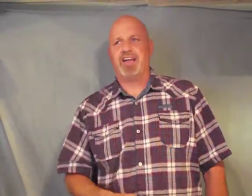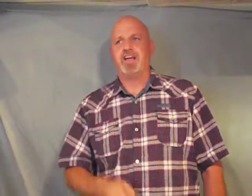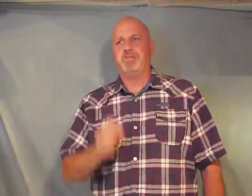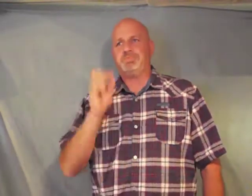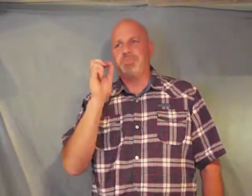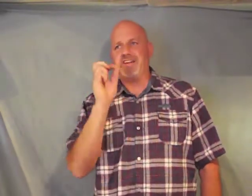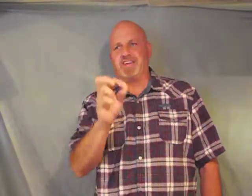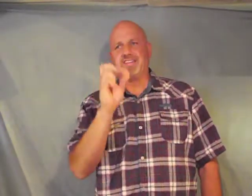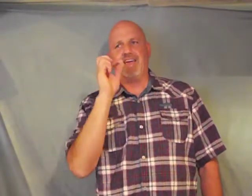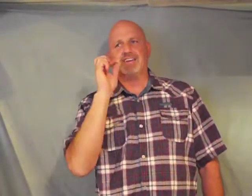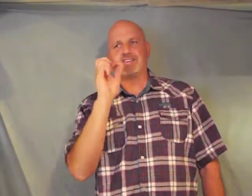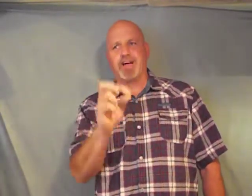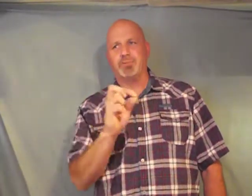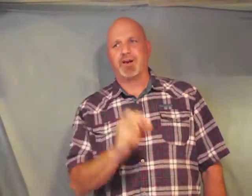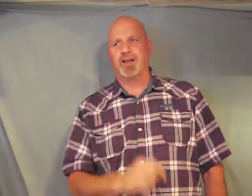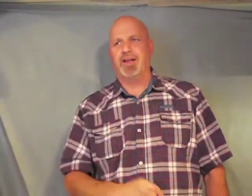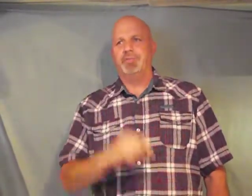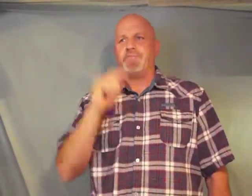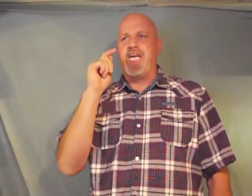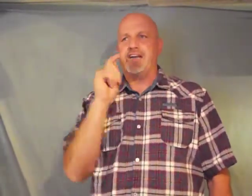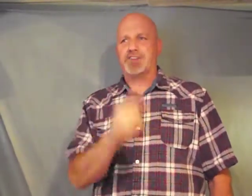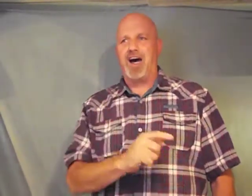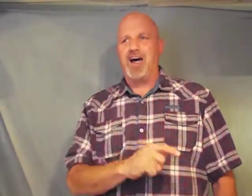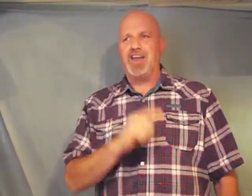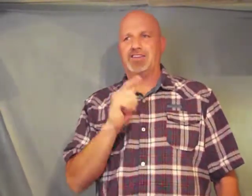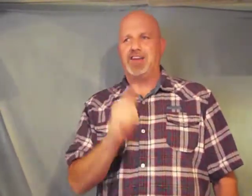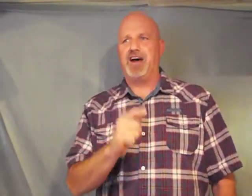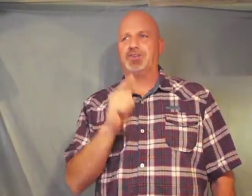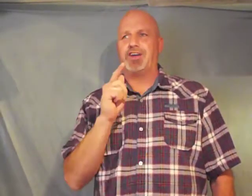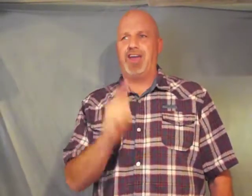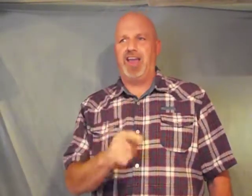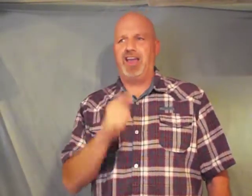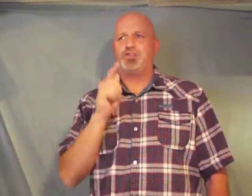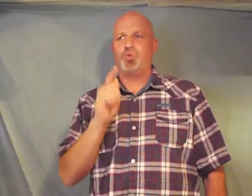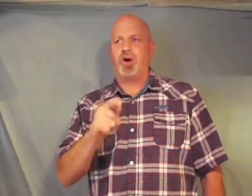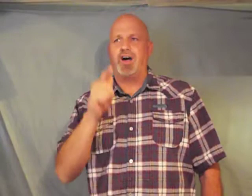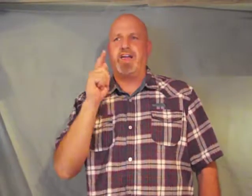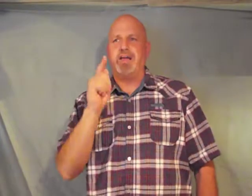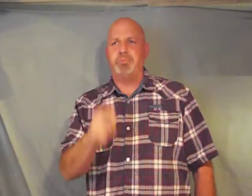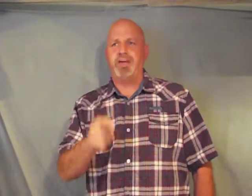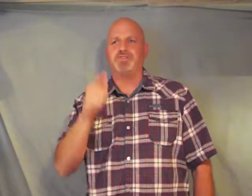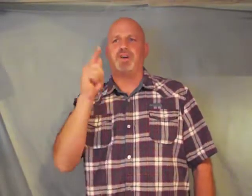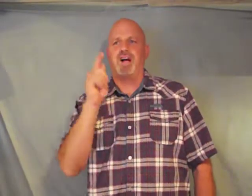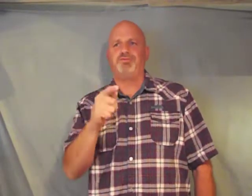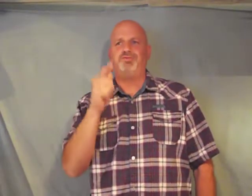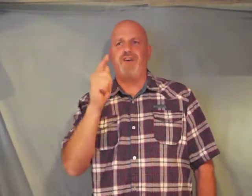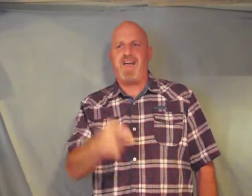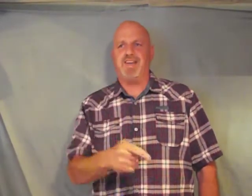but to think soberly as God has dealt to each one a measure of faith